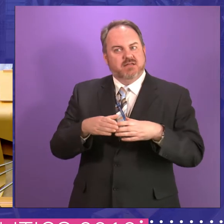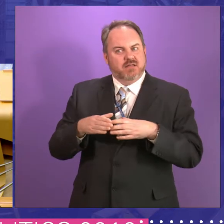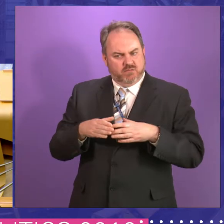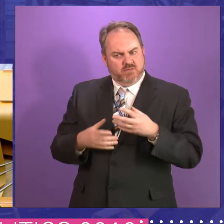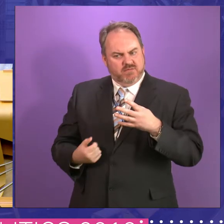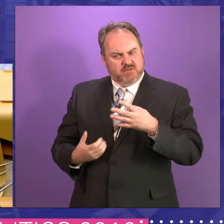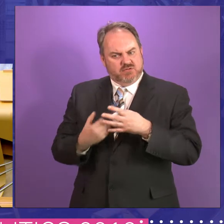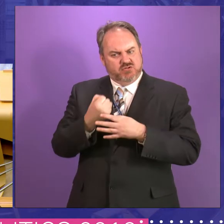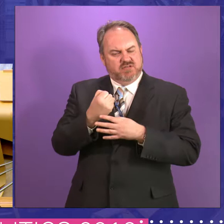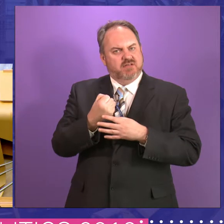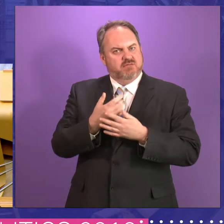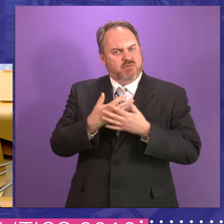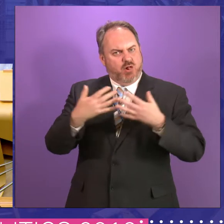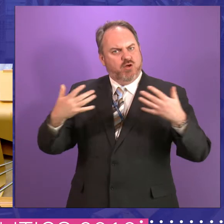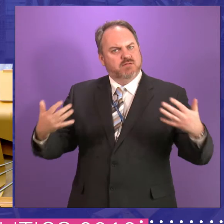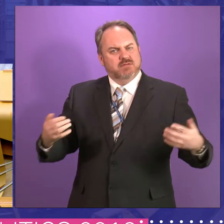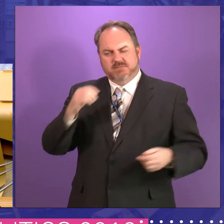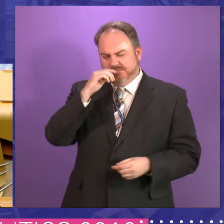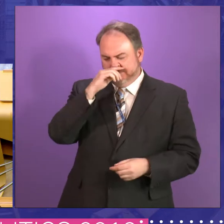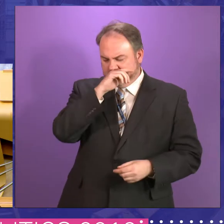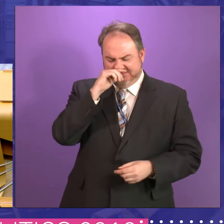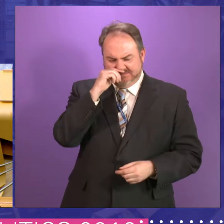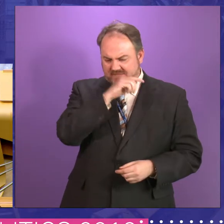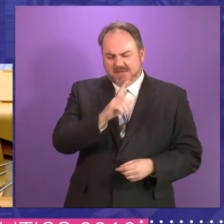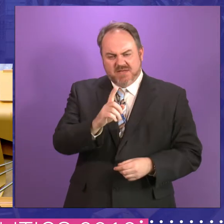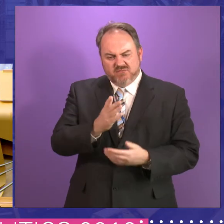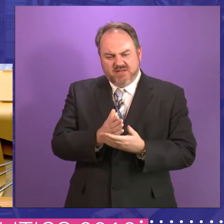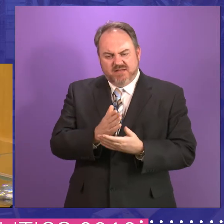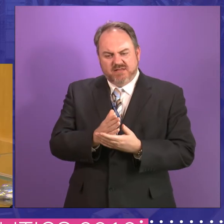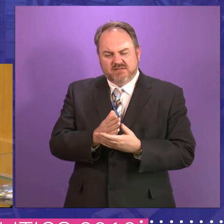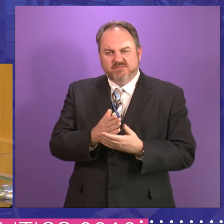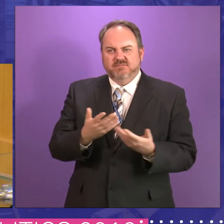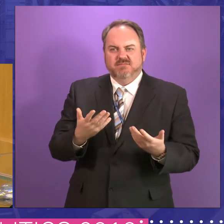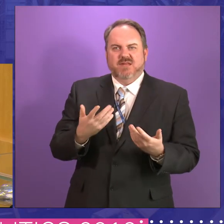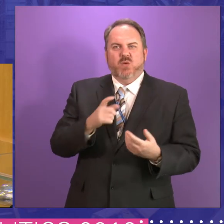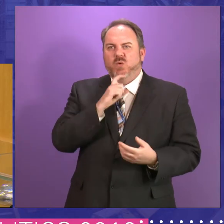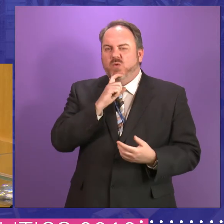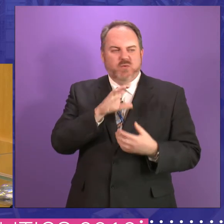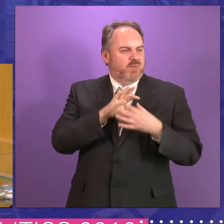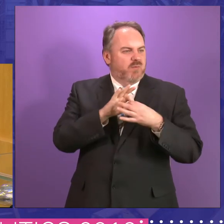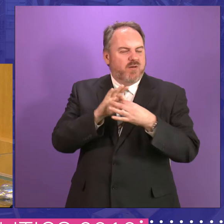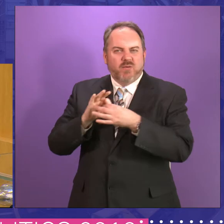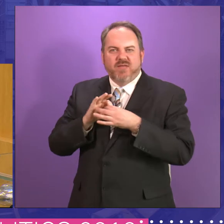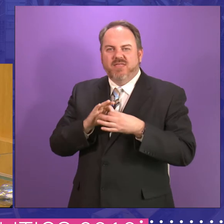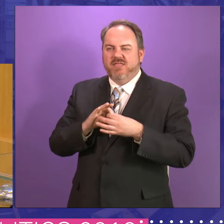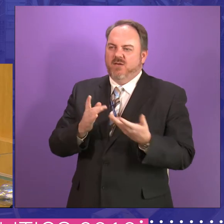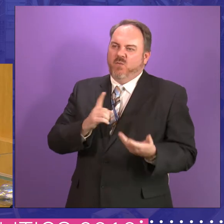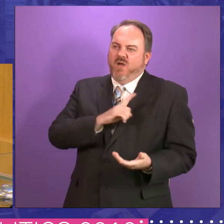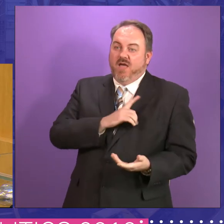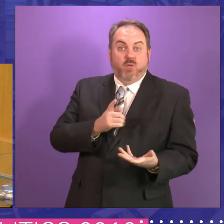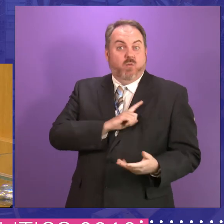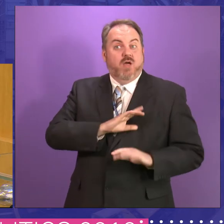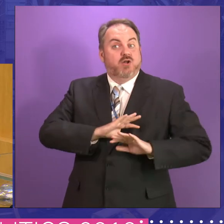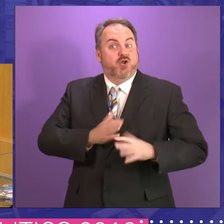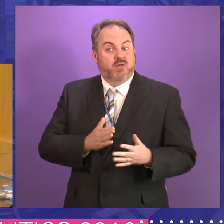good idea to draw too many red lines in politics, you know, about who you're going to be able to work with and why or why not.